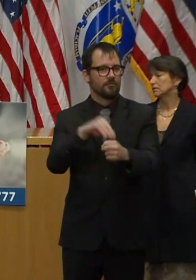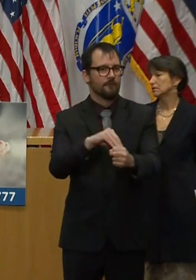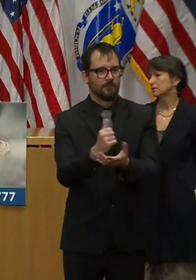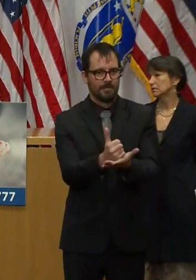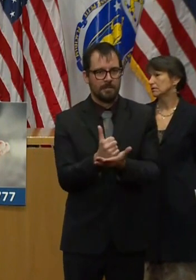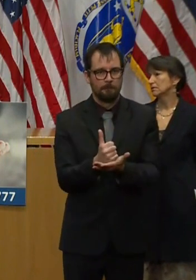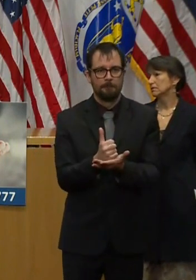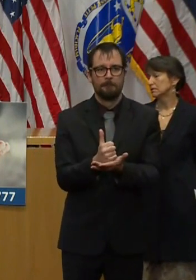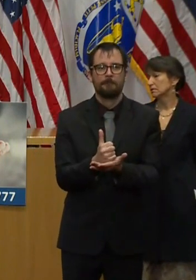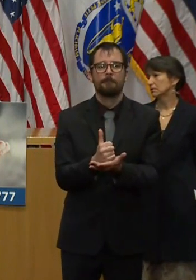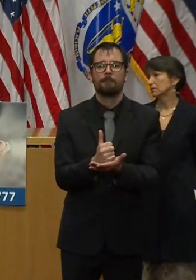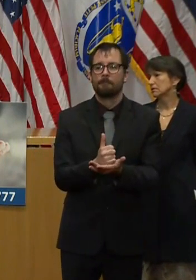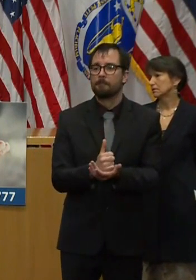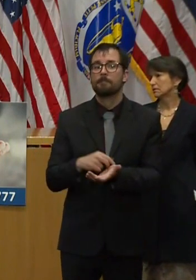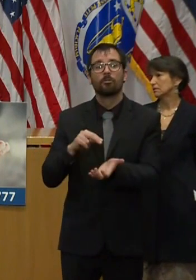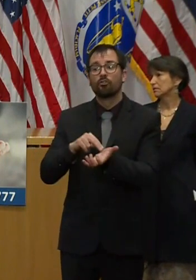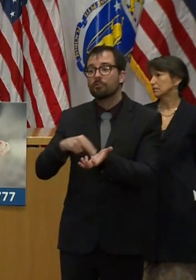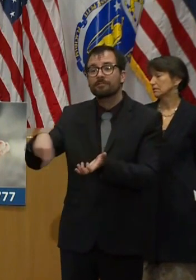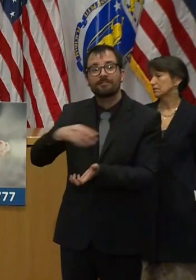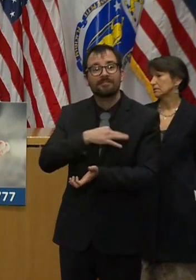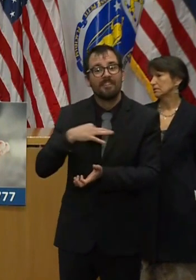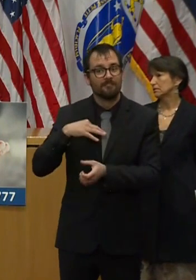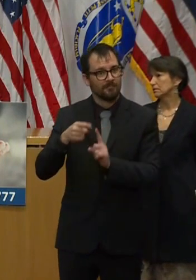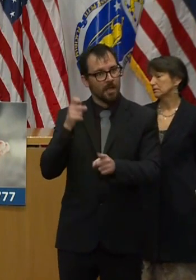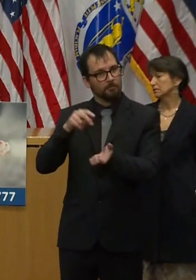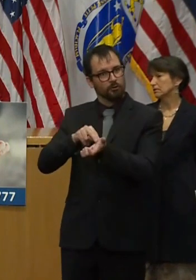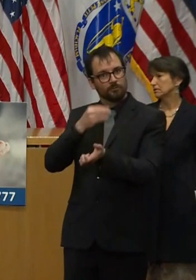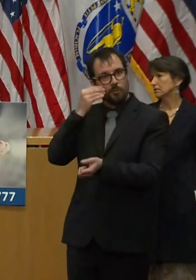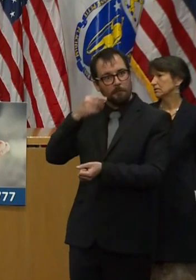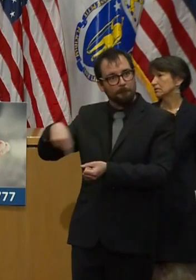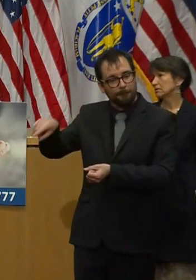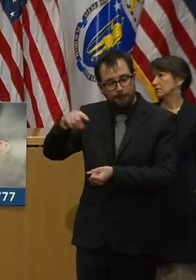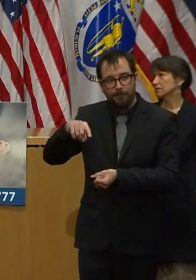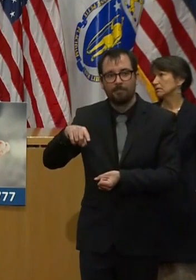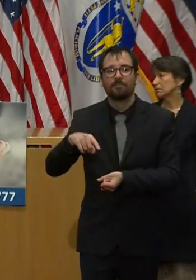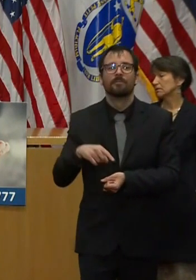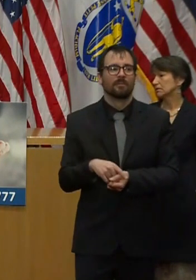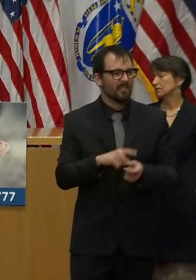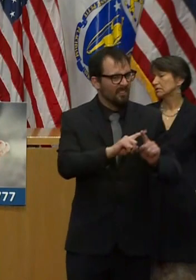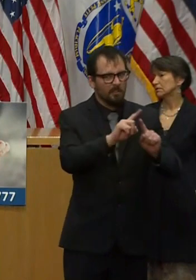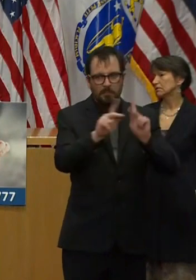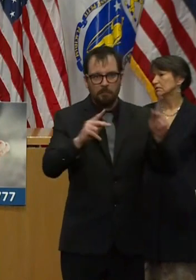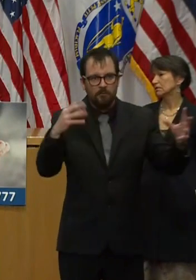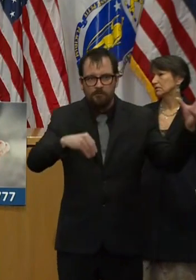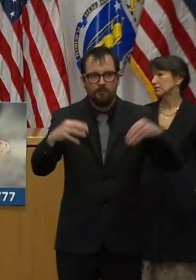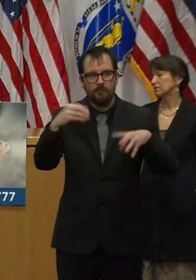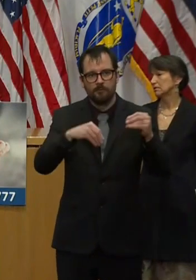and in contact with nursing homes that have clusters of patients in their homes.